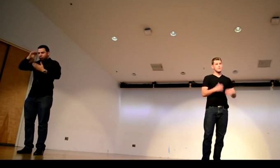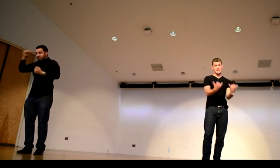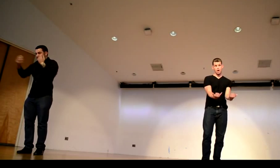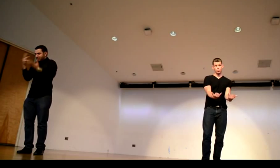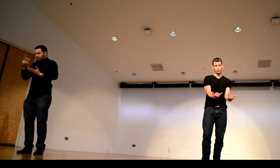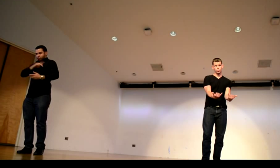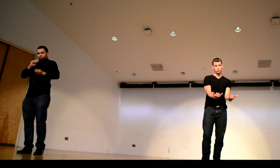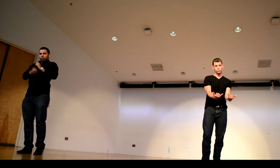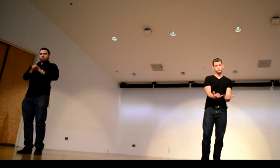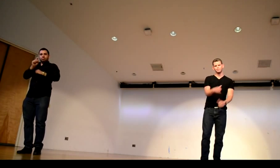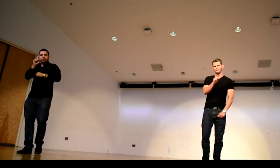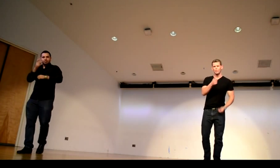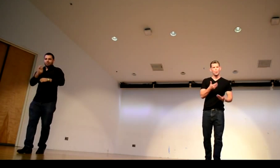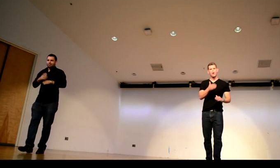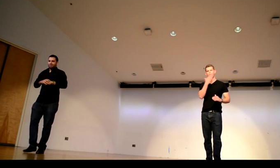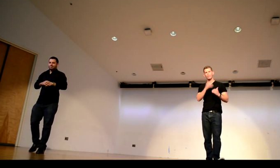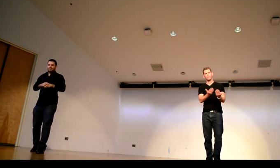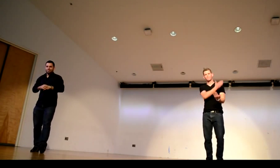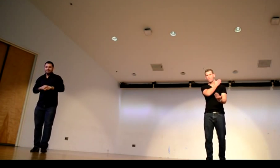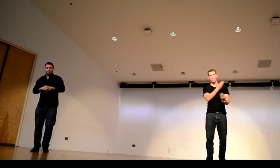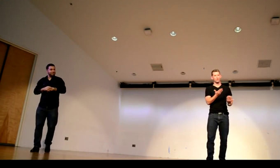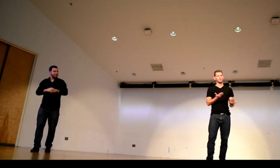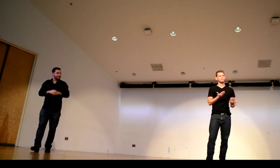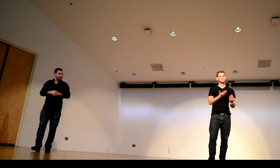after you learned sign language did your personality change after that